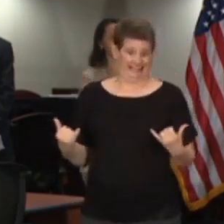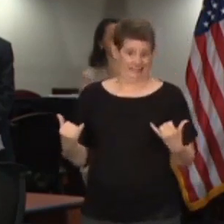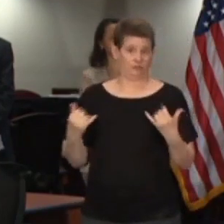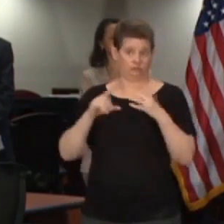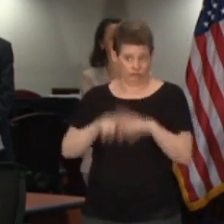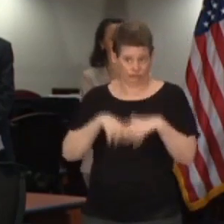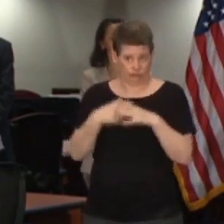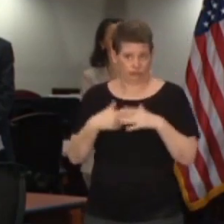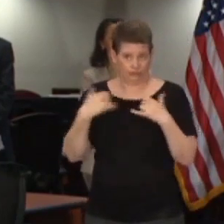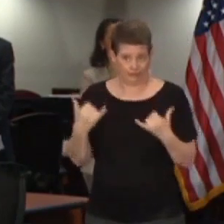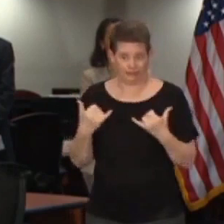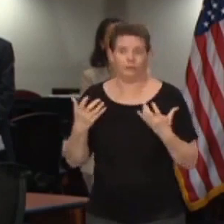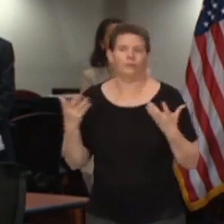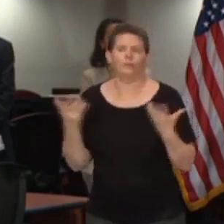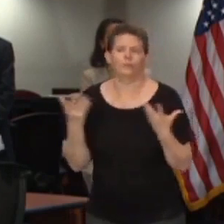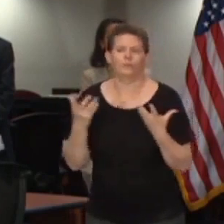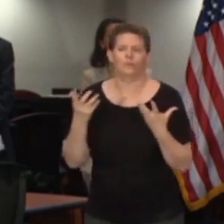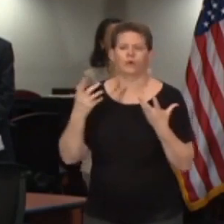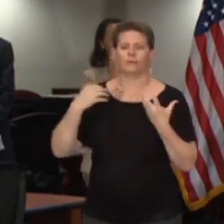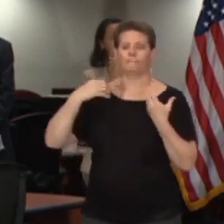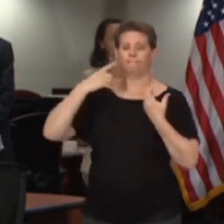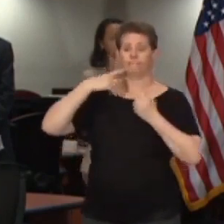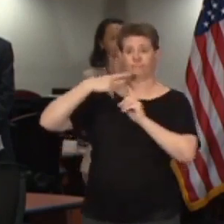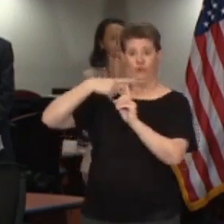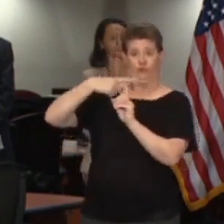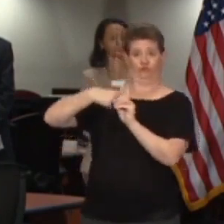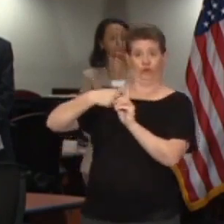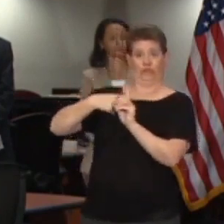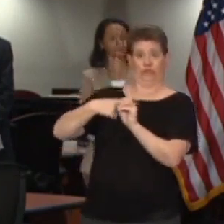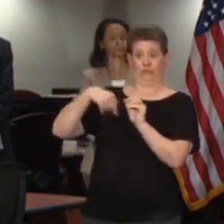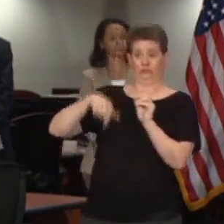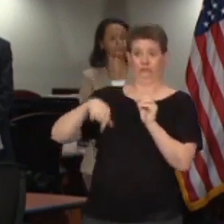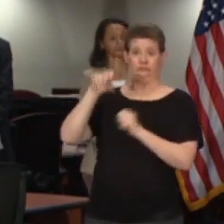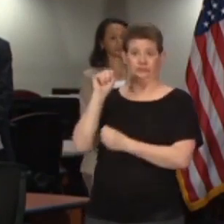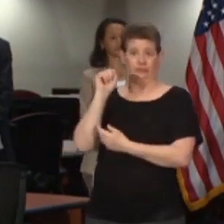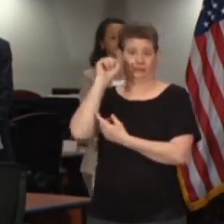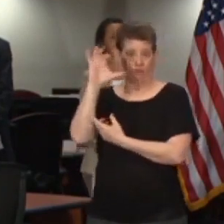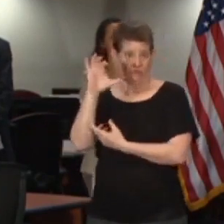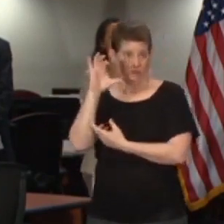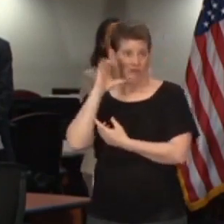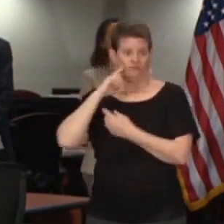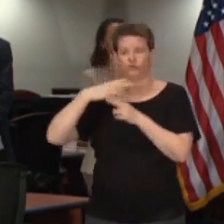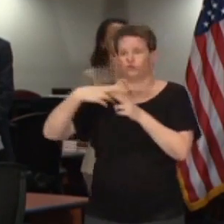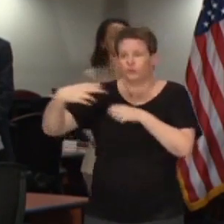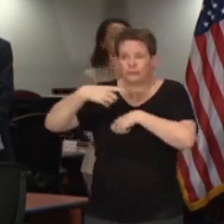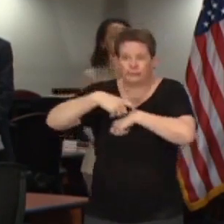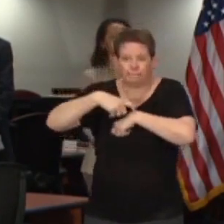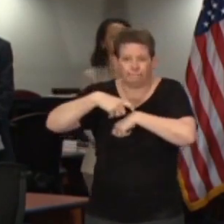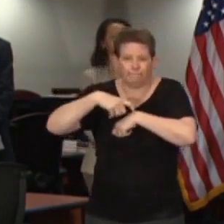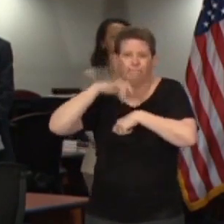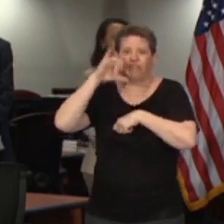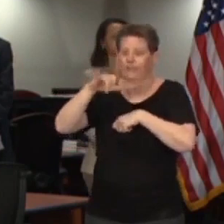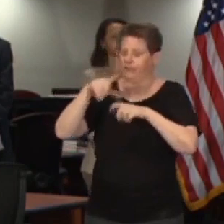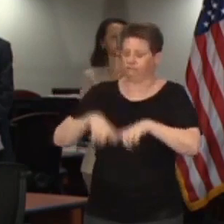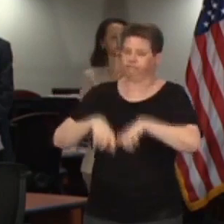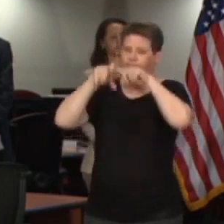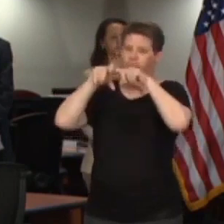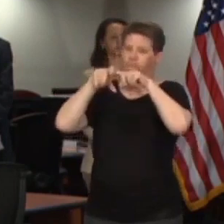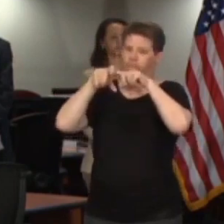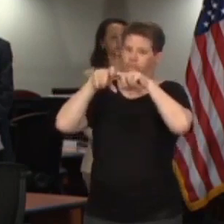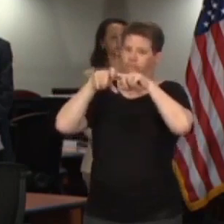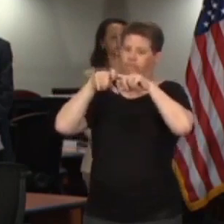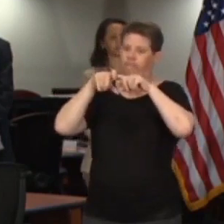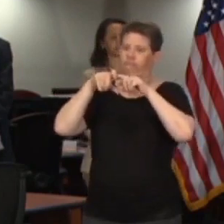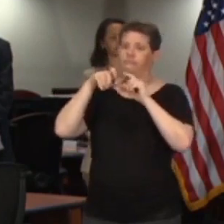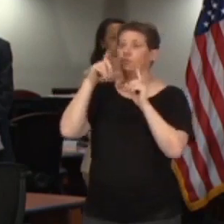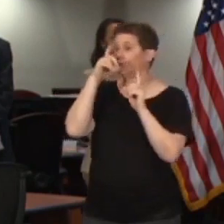that is about short-term rentals in our state. I'm hereby suspending short-term rentals to